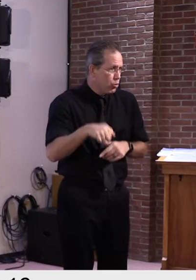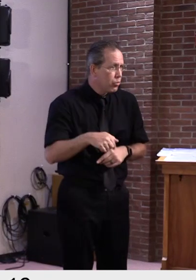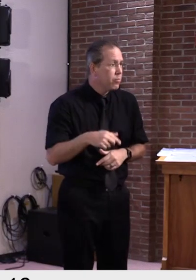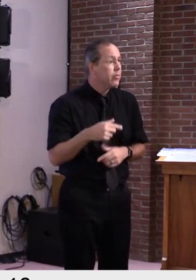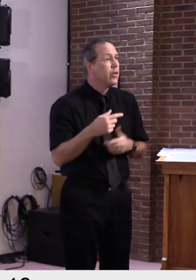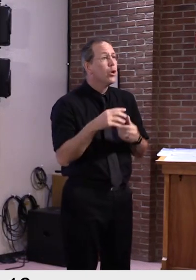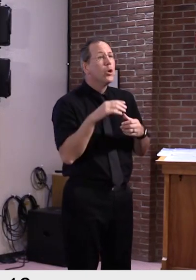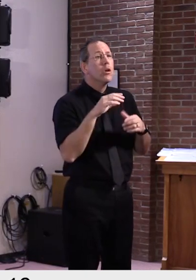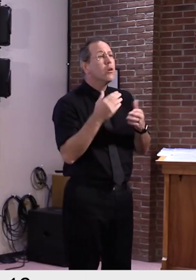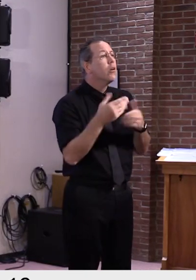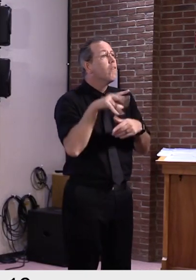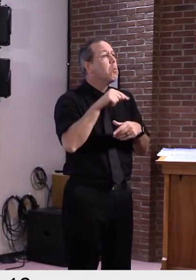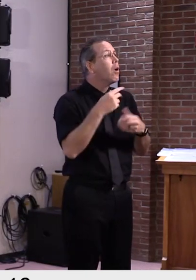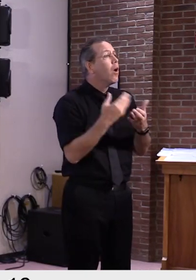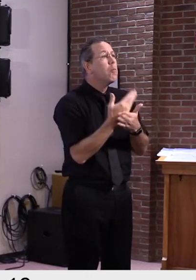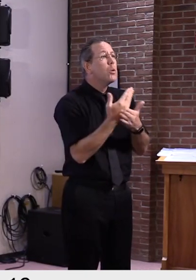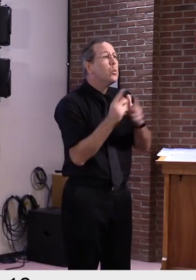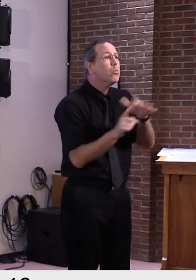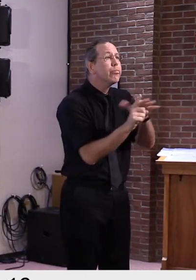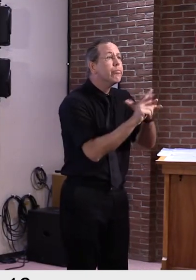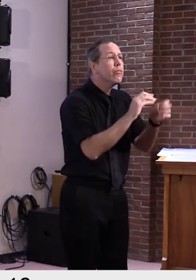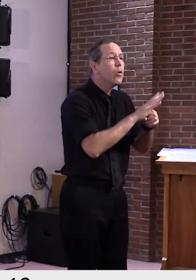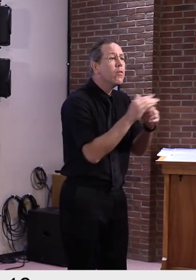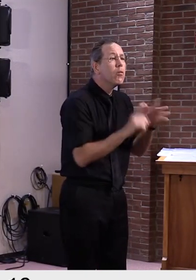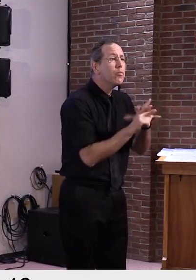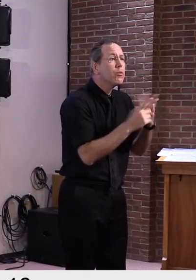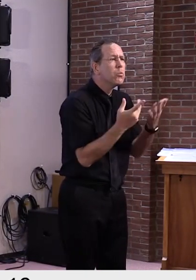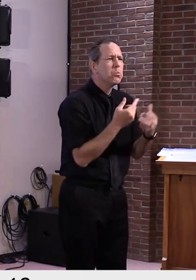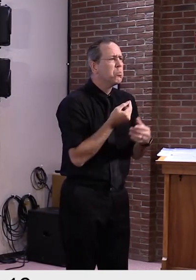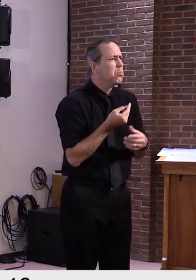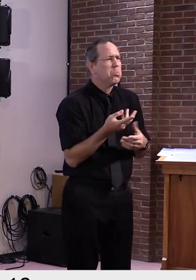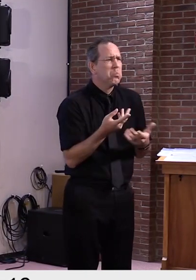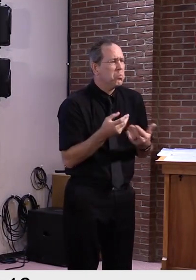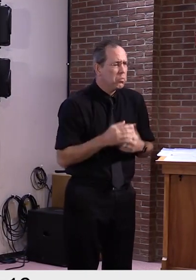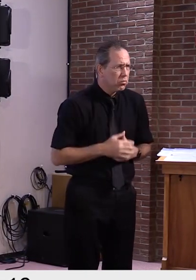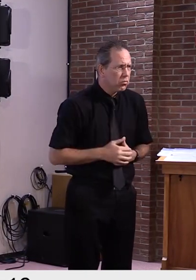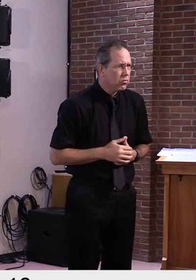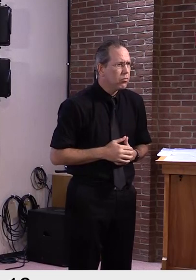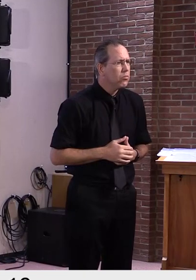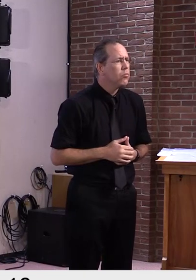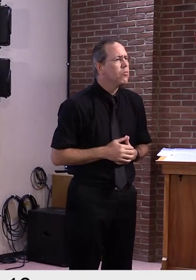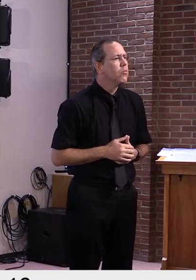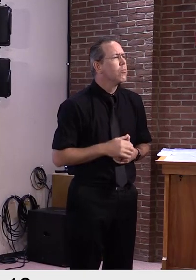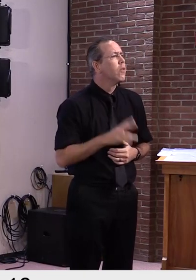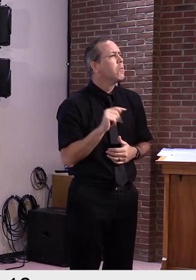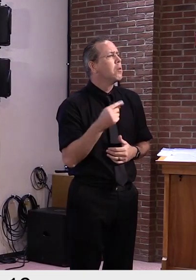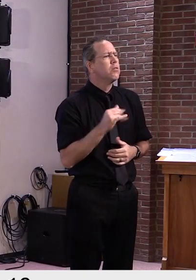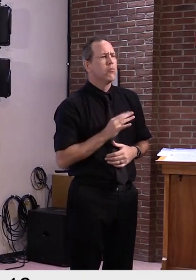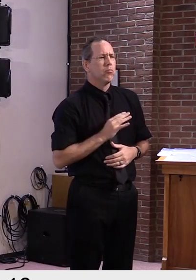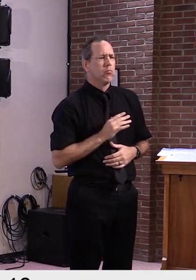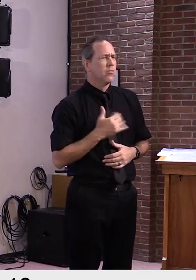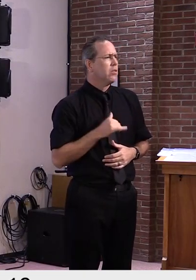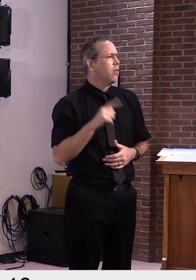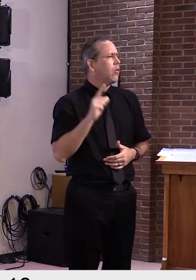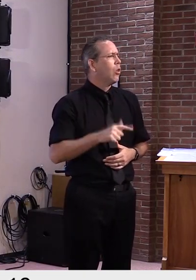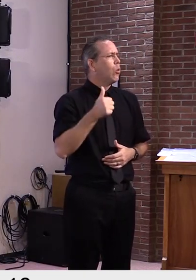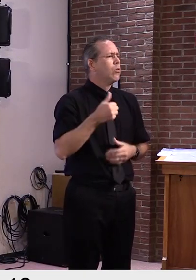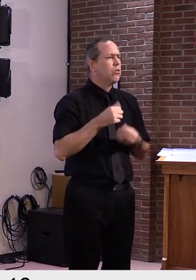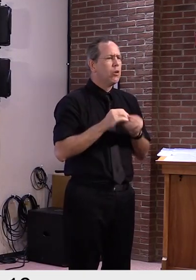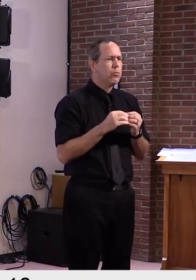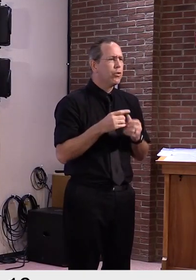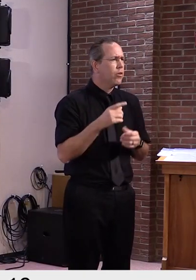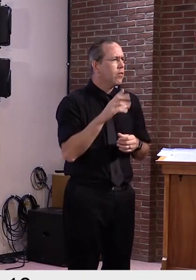this week at 39 new cases. Vermont continues to hold the distinction of having the lowest total case count in the U. S.